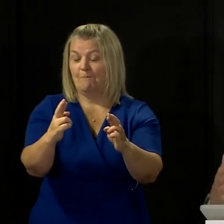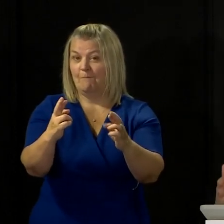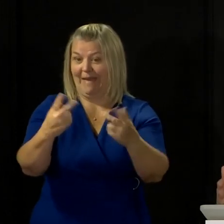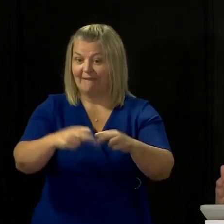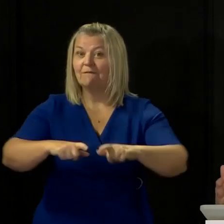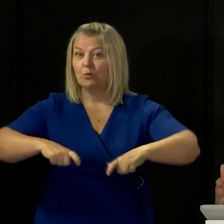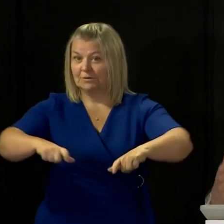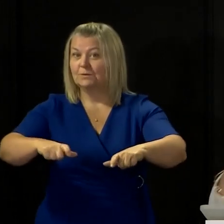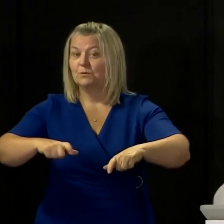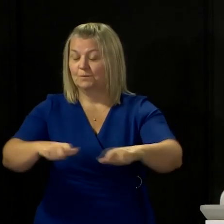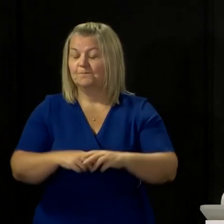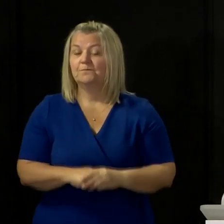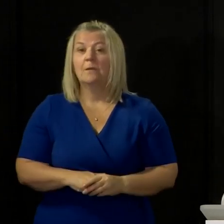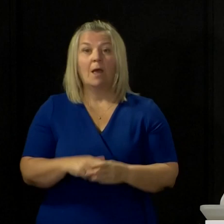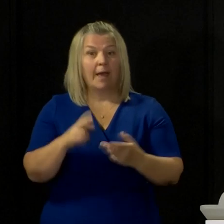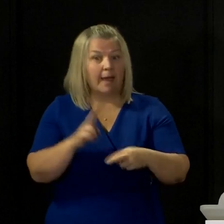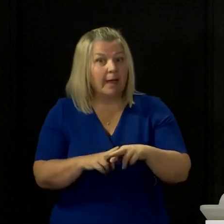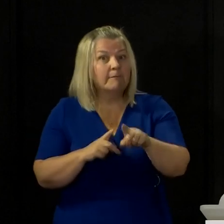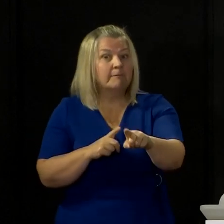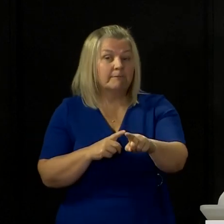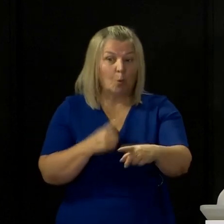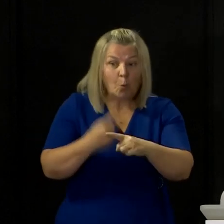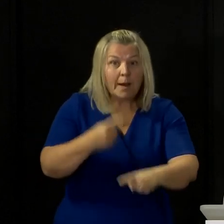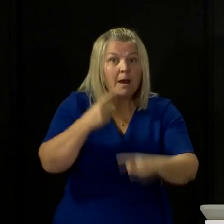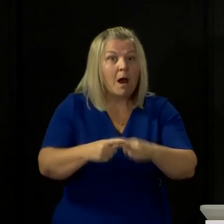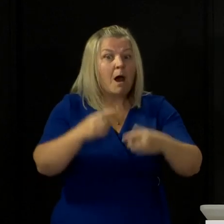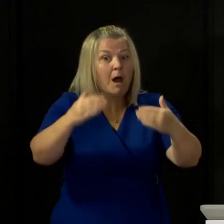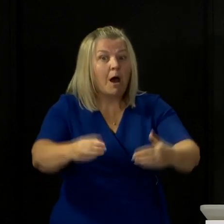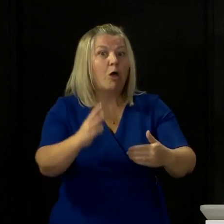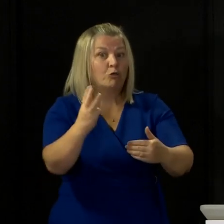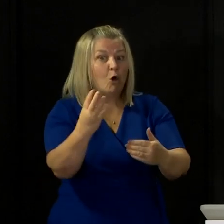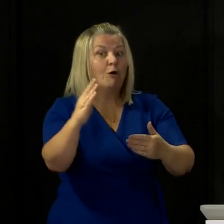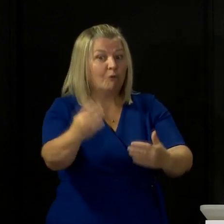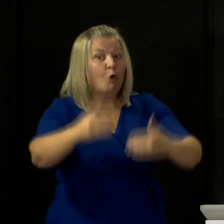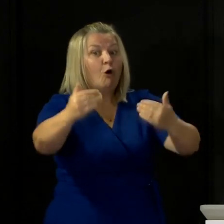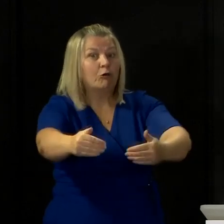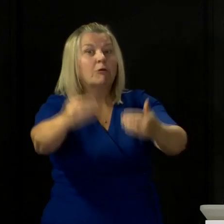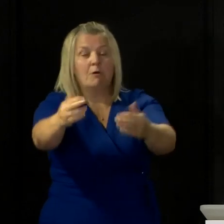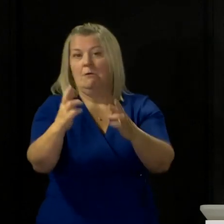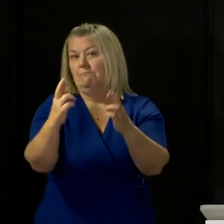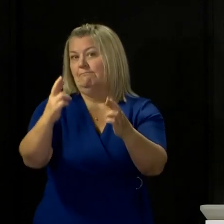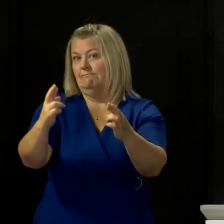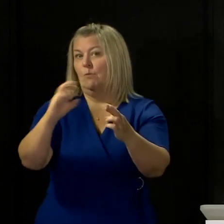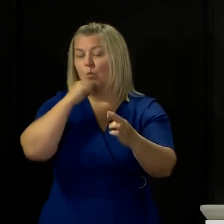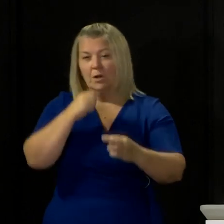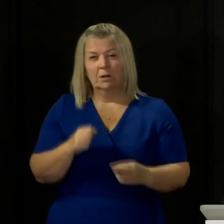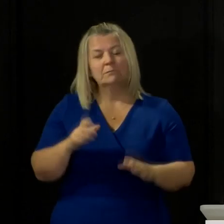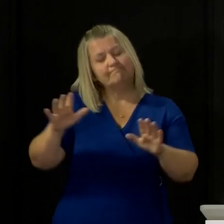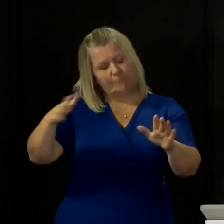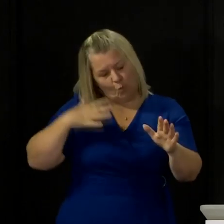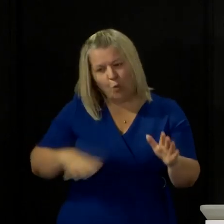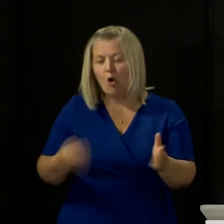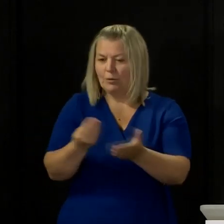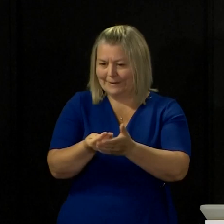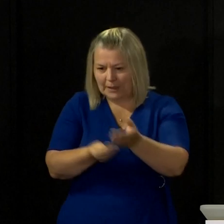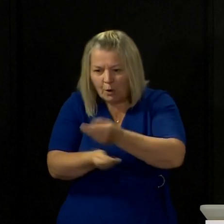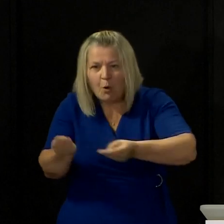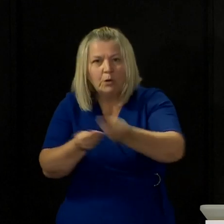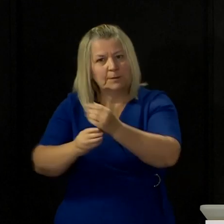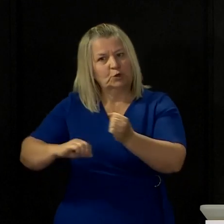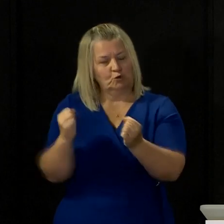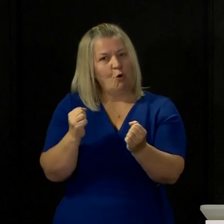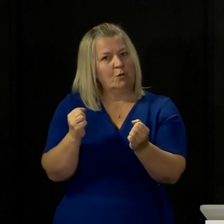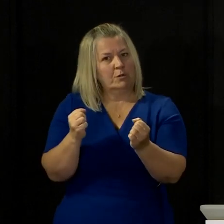And if we can accelerate things from later phases, we've always said we are open to do that. I want to get the economy, tourism, hospitality in